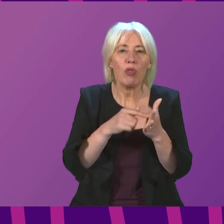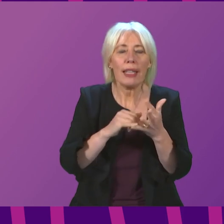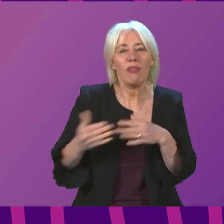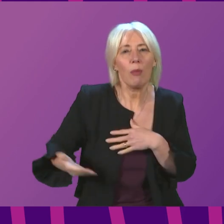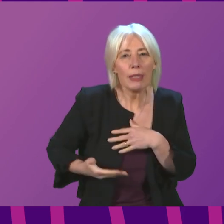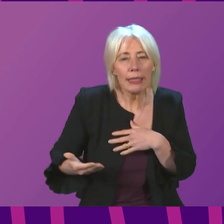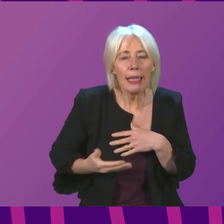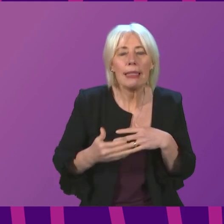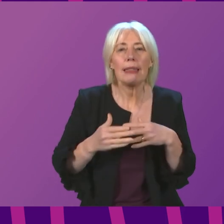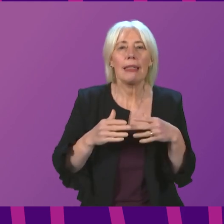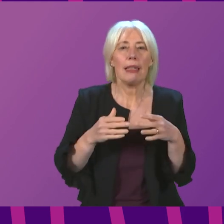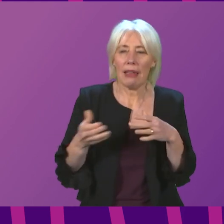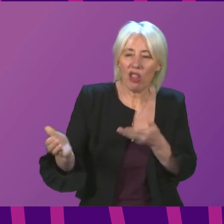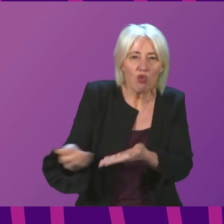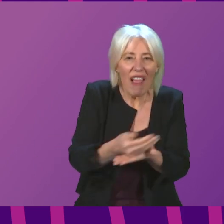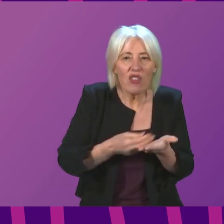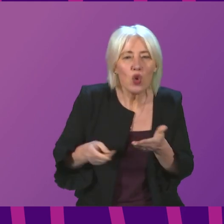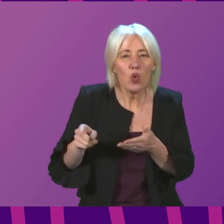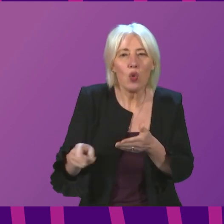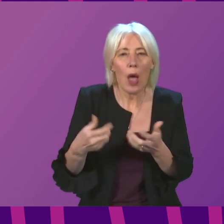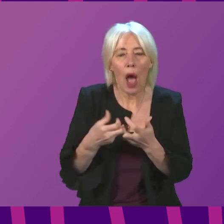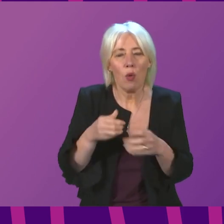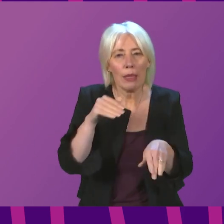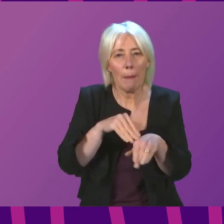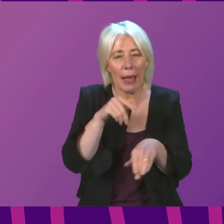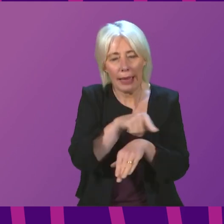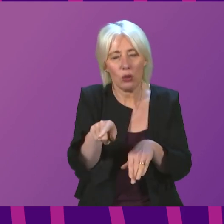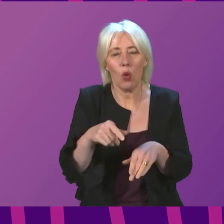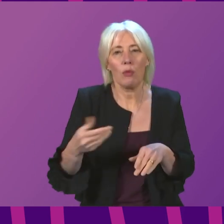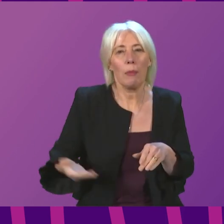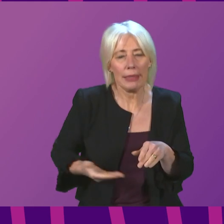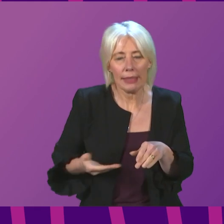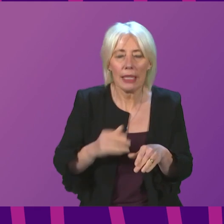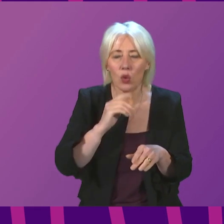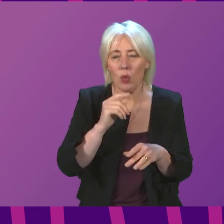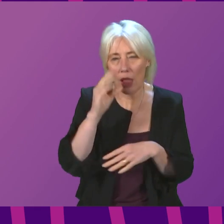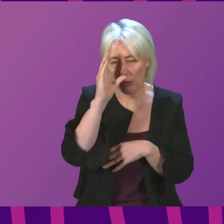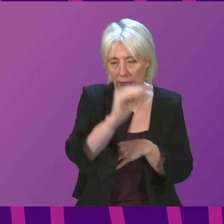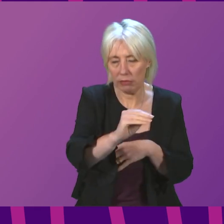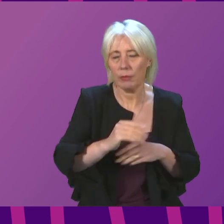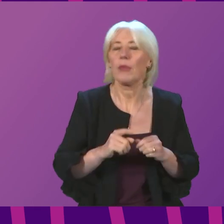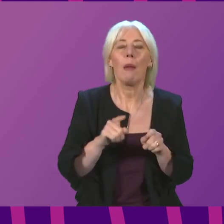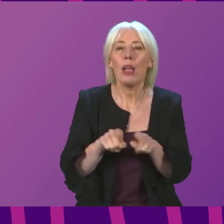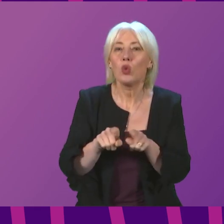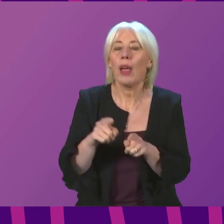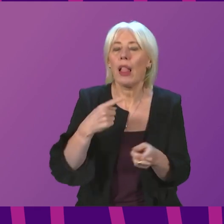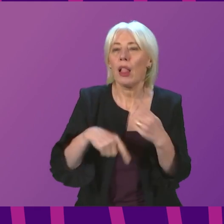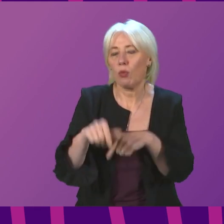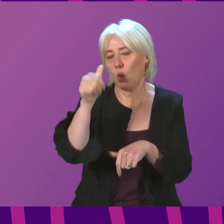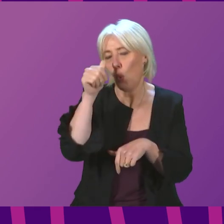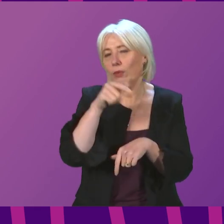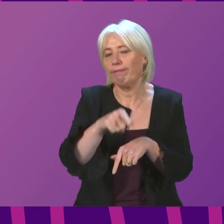restrictions and the impact they are having on businesses. Of course, we have recognised the